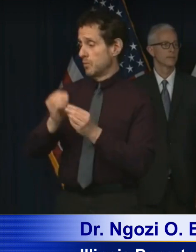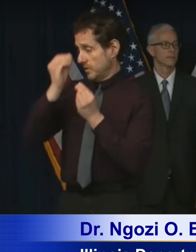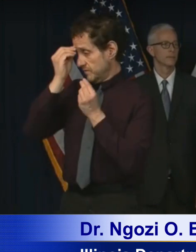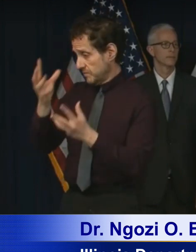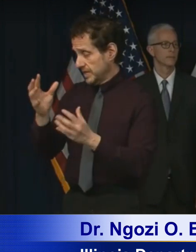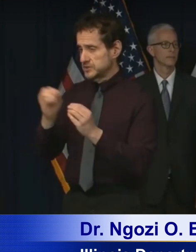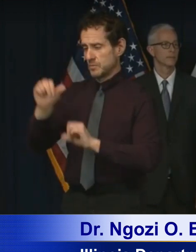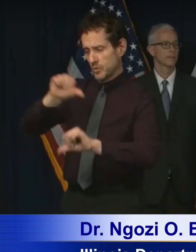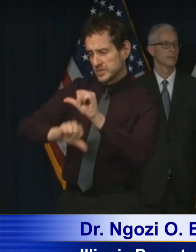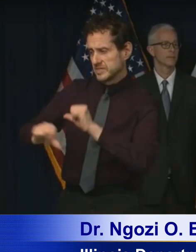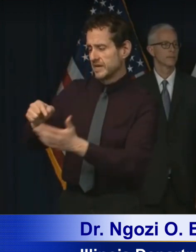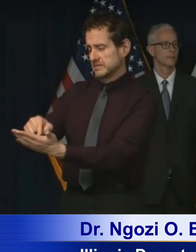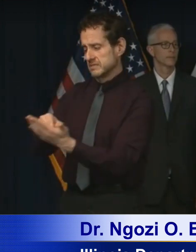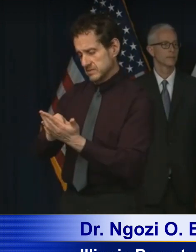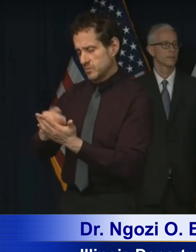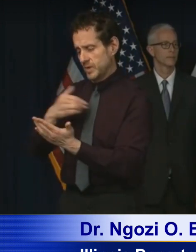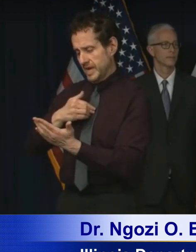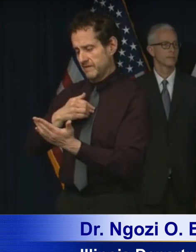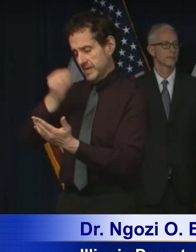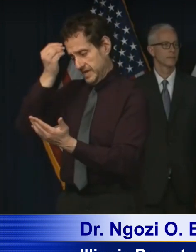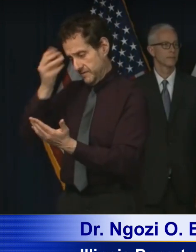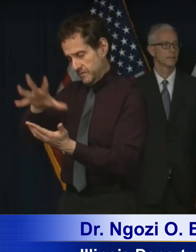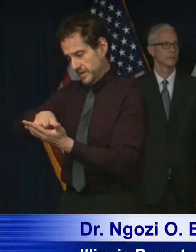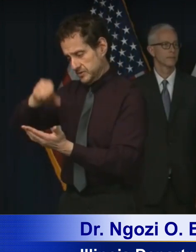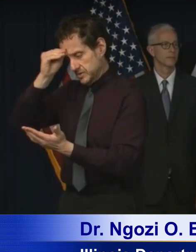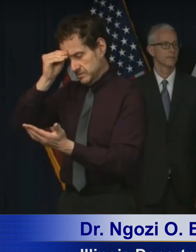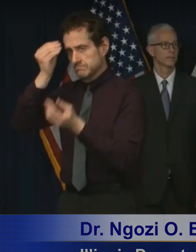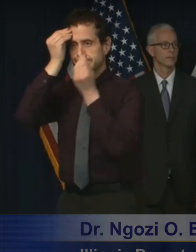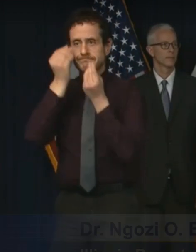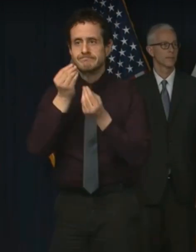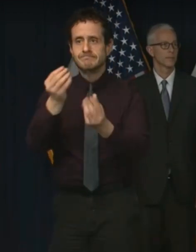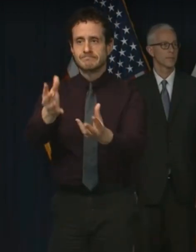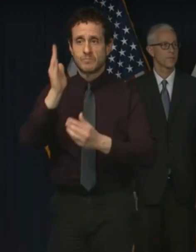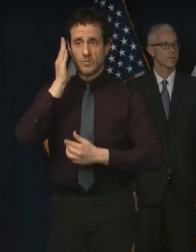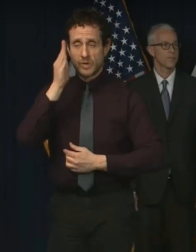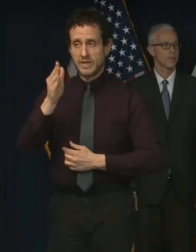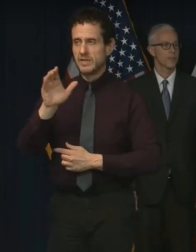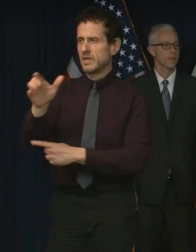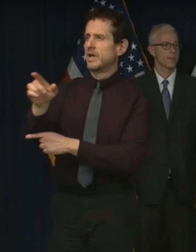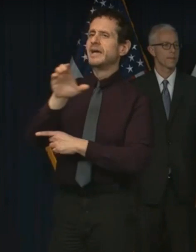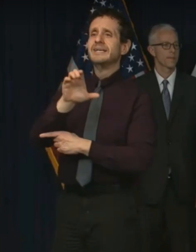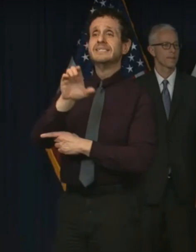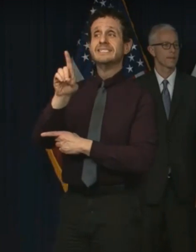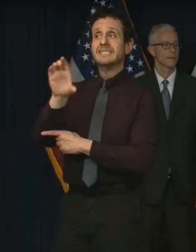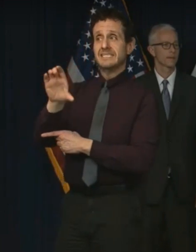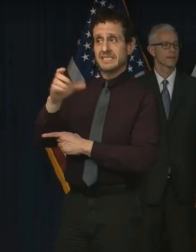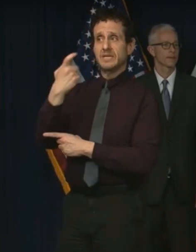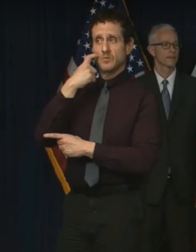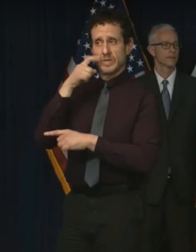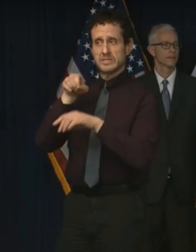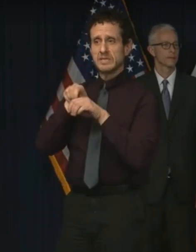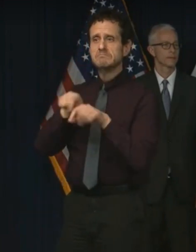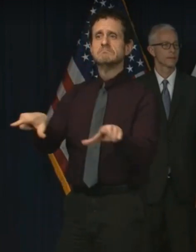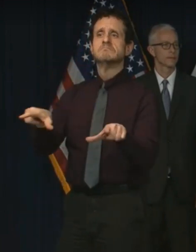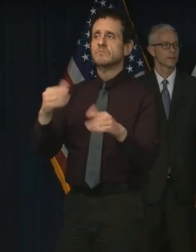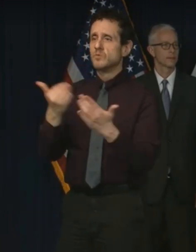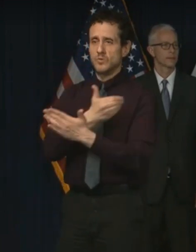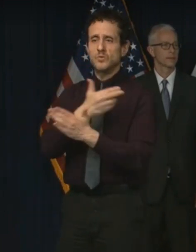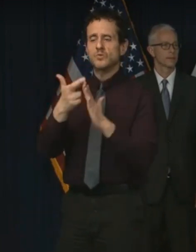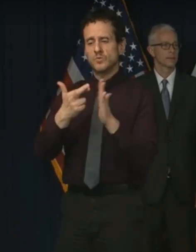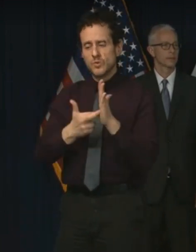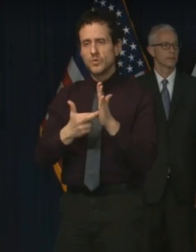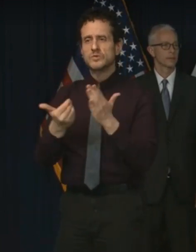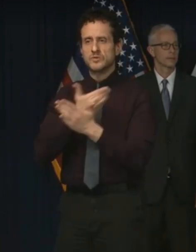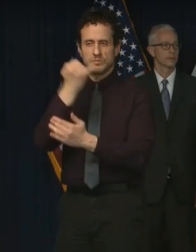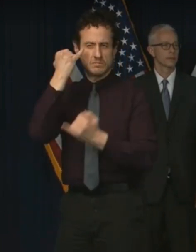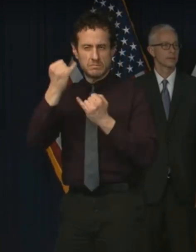data, more science, we'll share with you. The CDC just recently put out new guidance in the last 24 hours saying